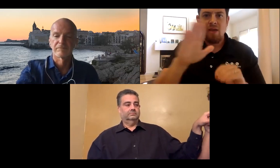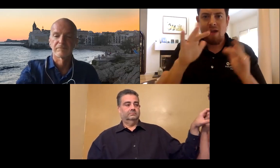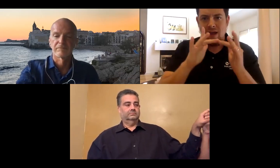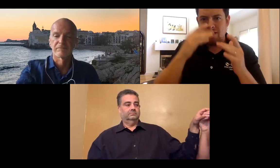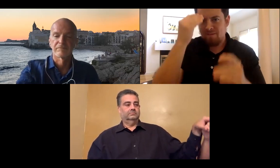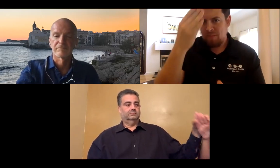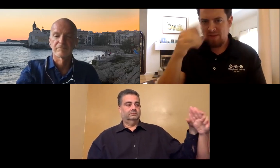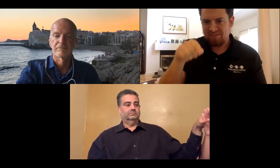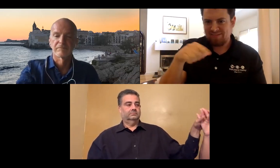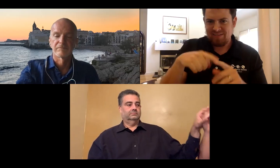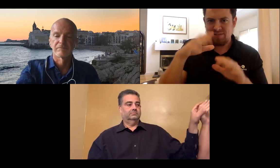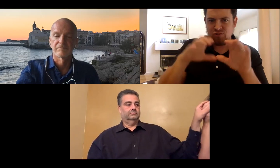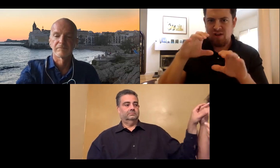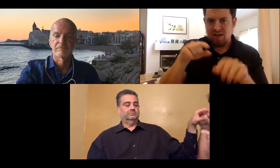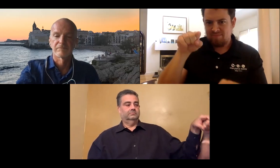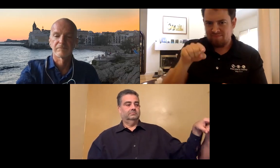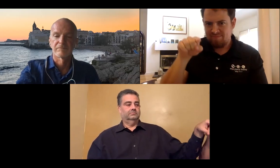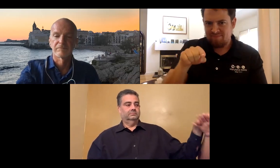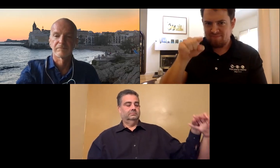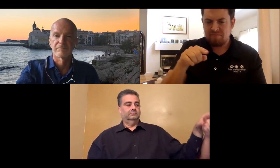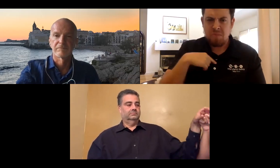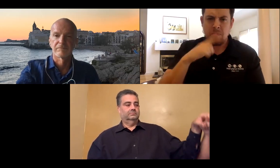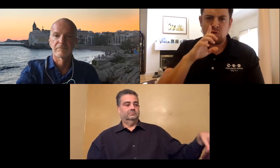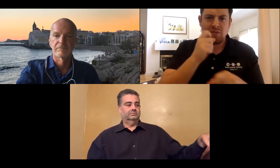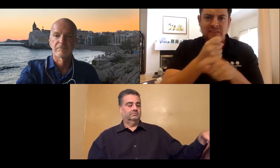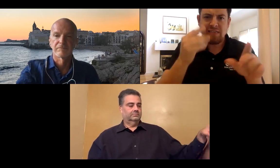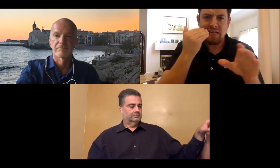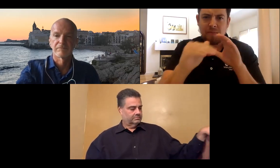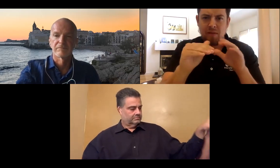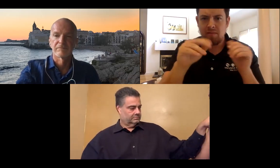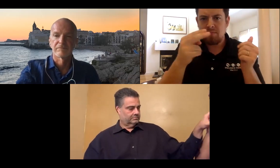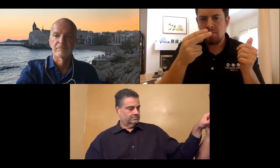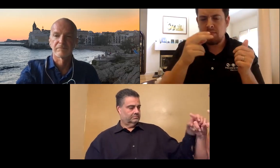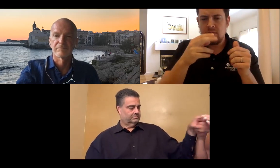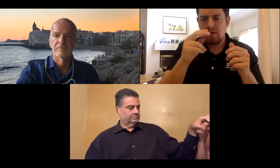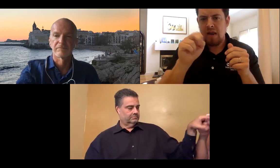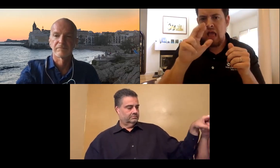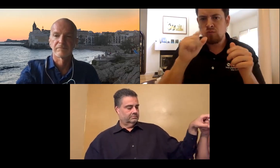or agency. So Tor already put your contact information in the chat.